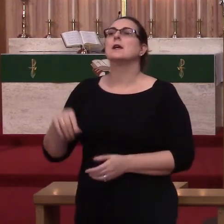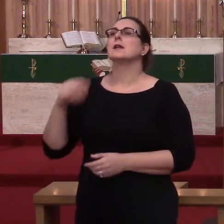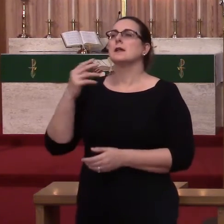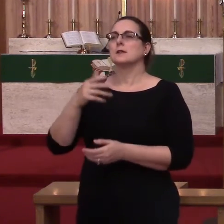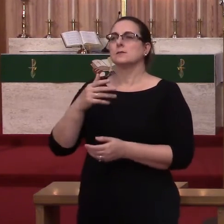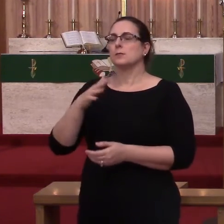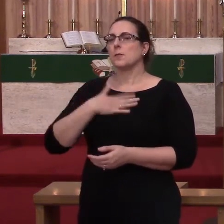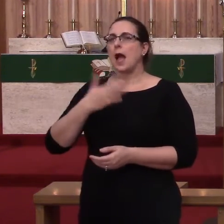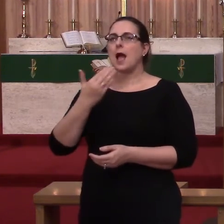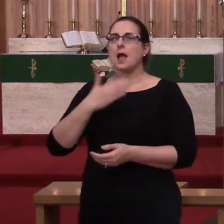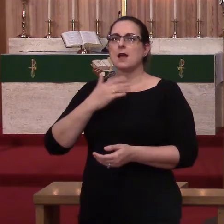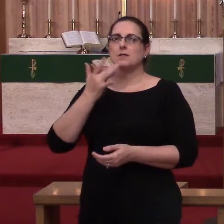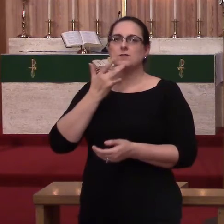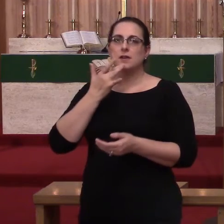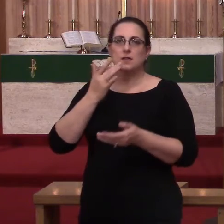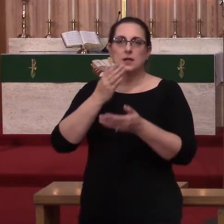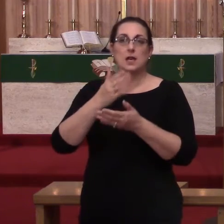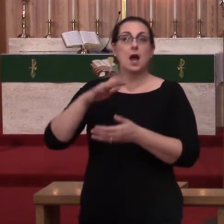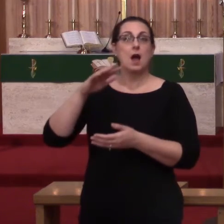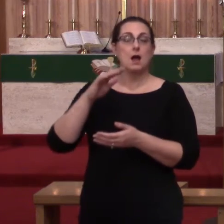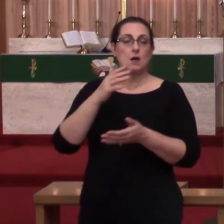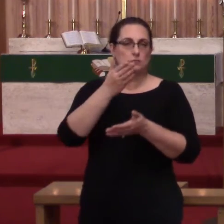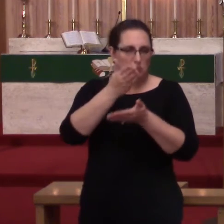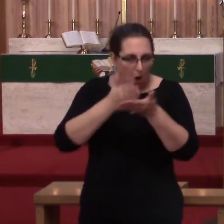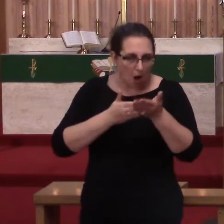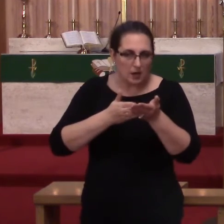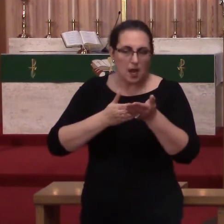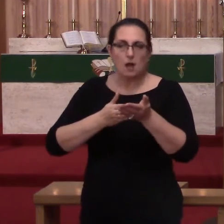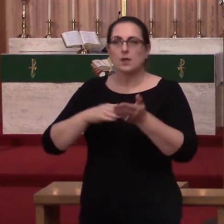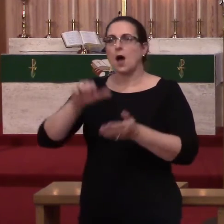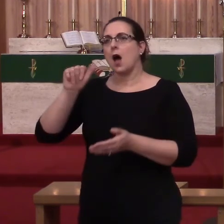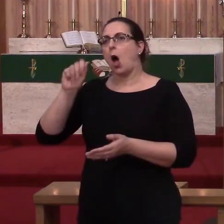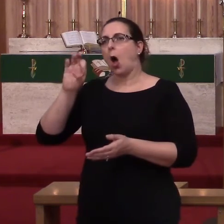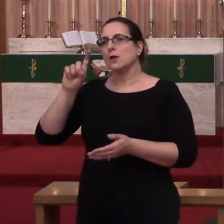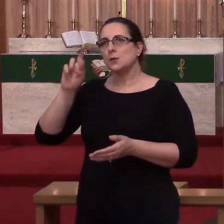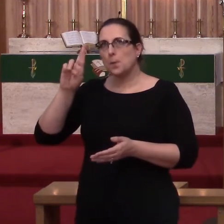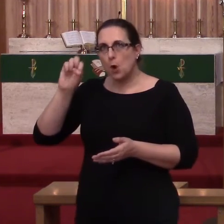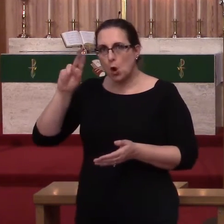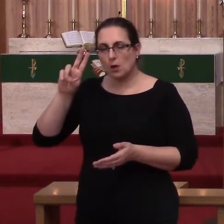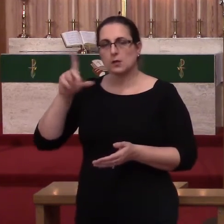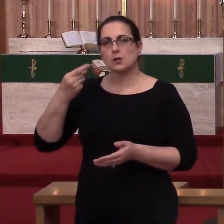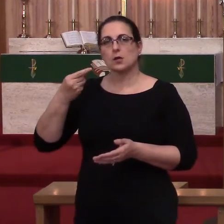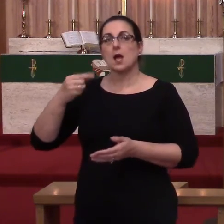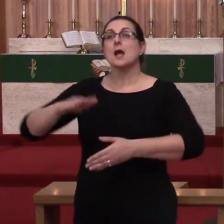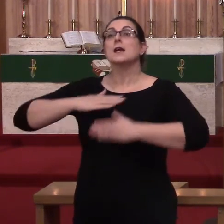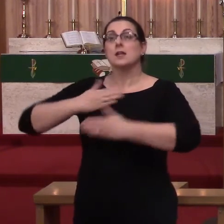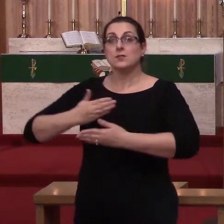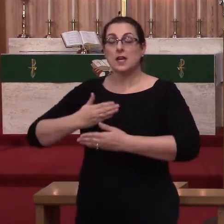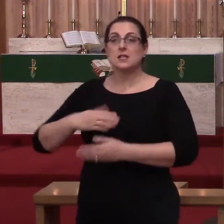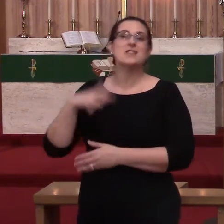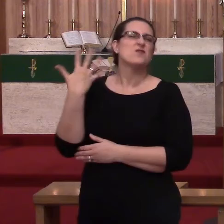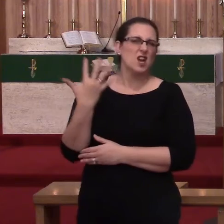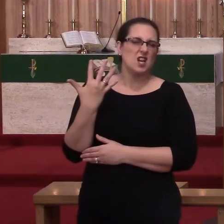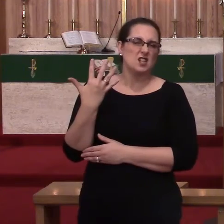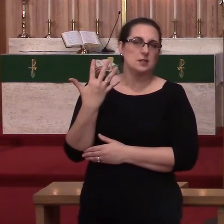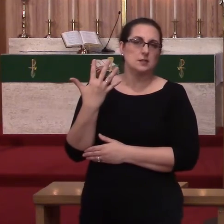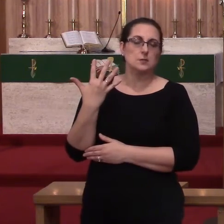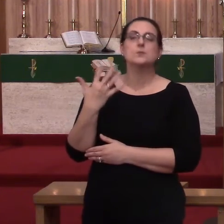Confession is Article 5. Certainly, just as Article 2 of the Creed is important, and